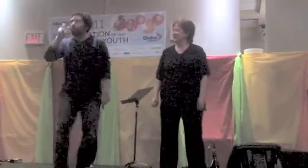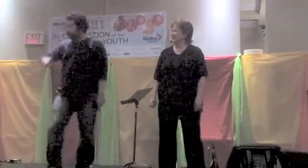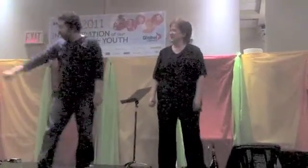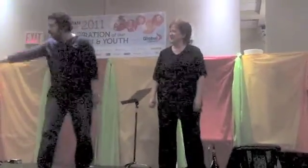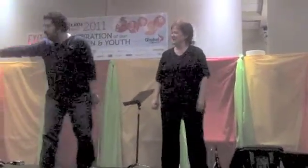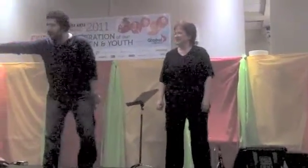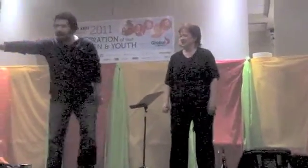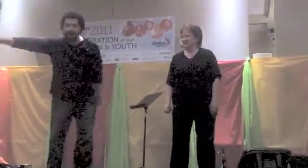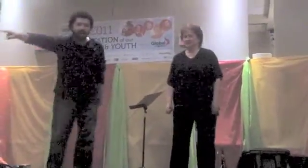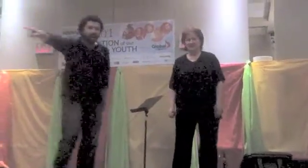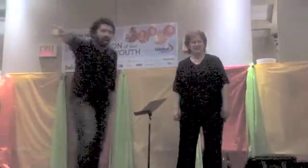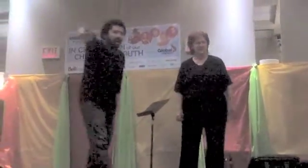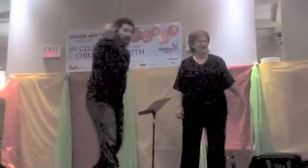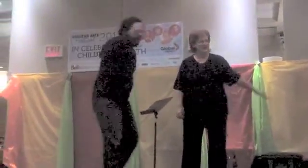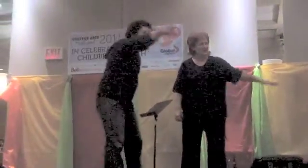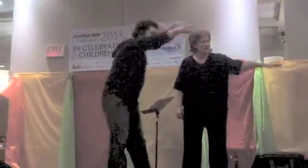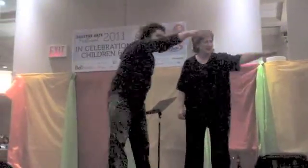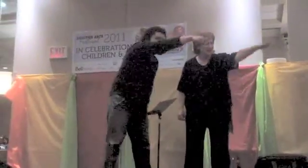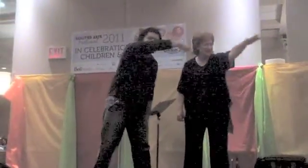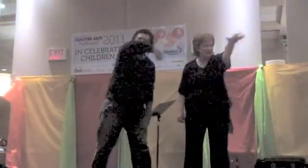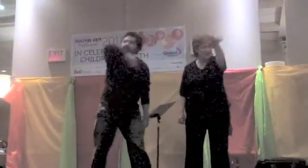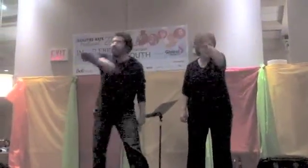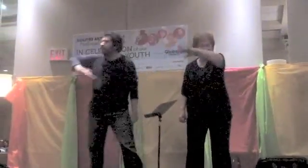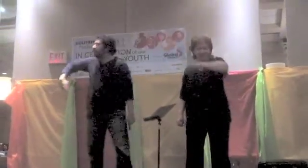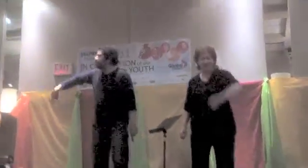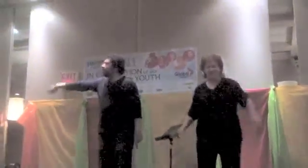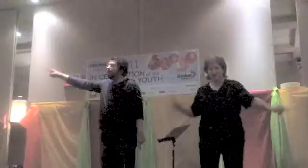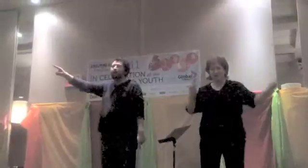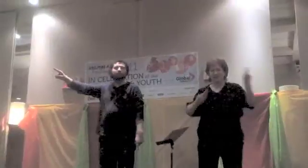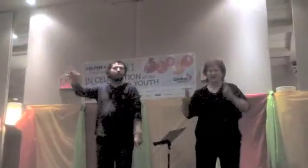people. Who all of us? All the people here in this room.